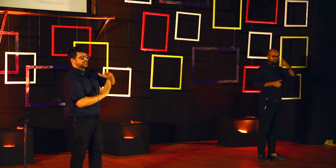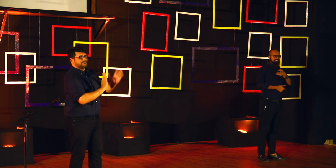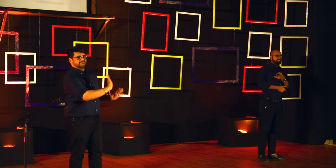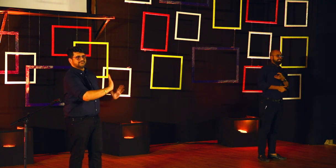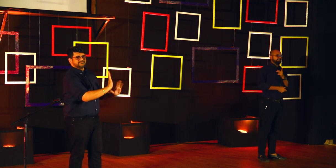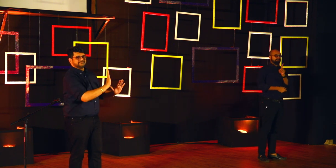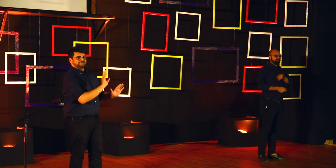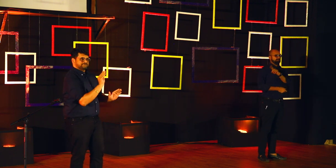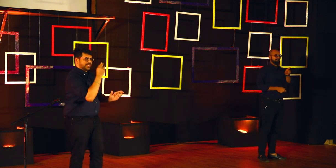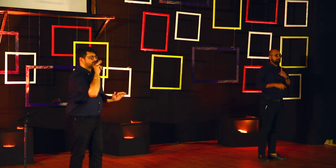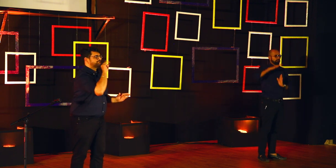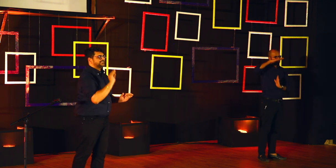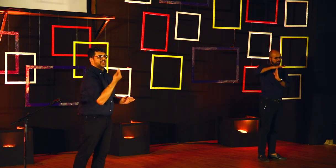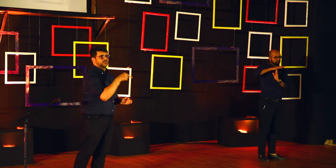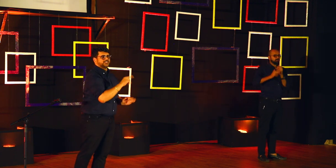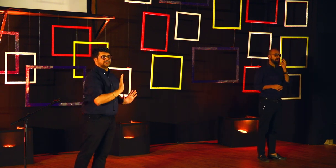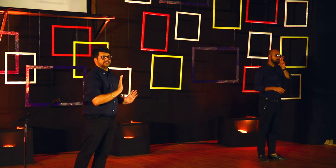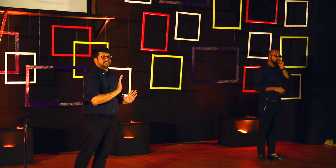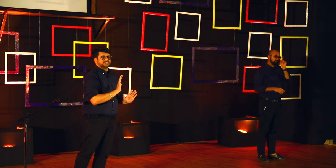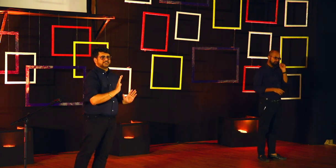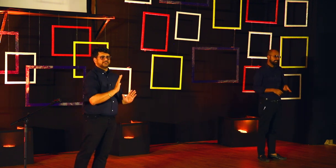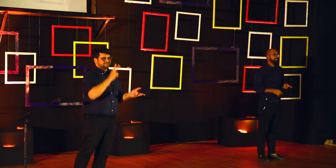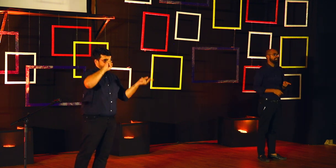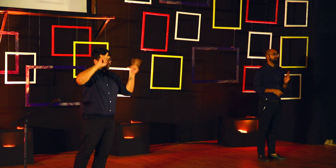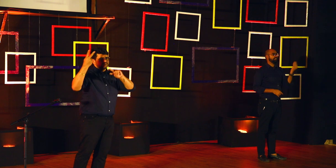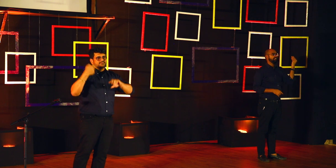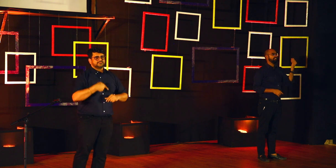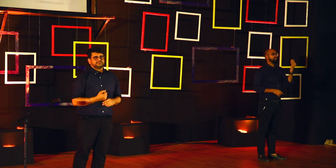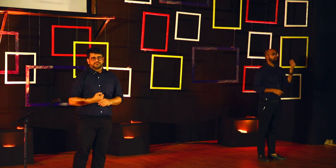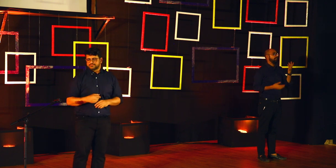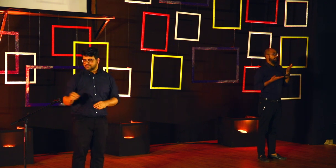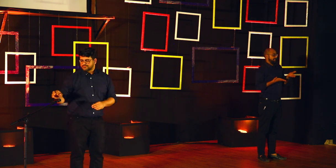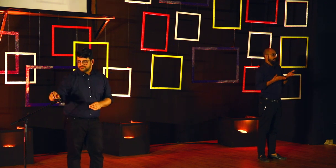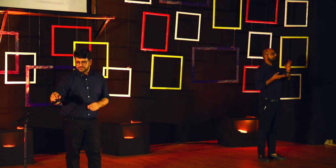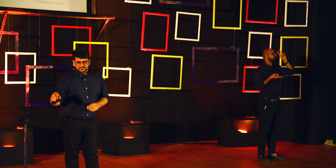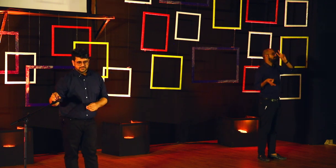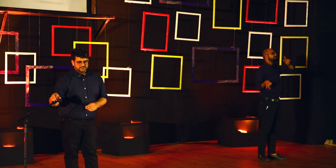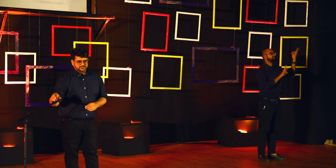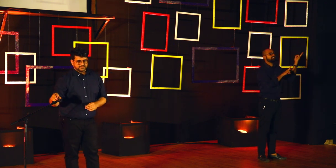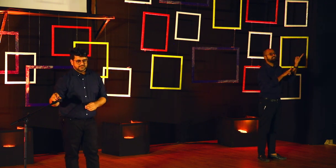think deaf people shouldn't stop signing because they are not monkeys. They should just speak instead. That is a misconception.